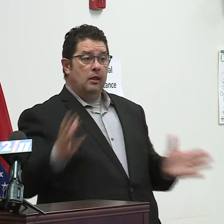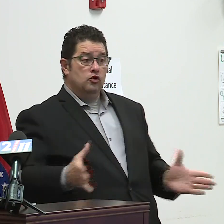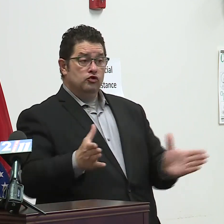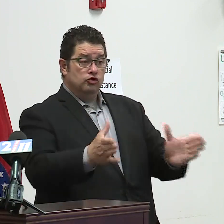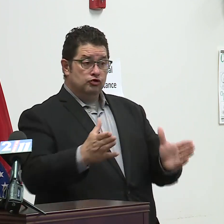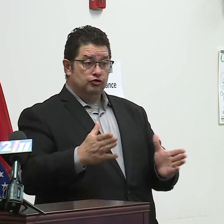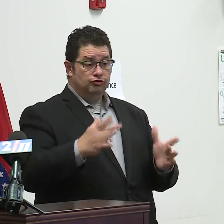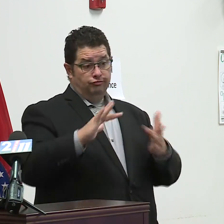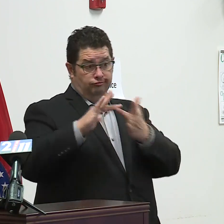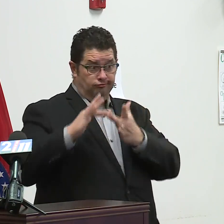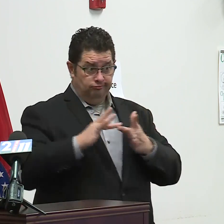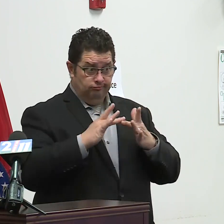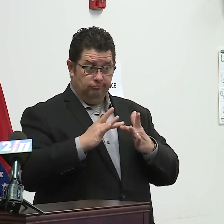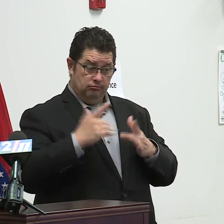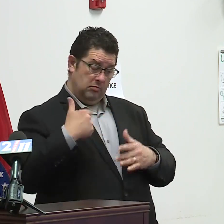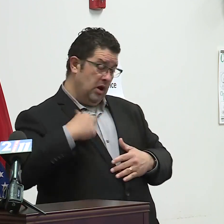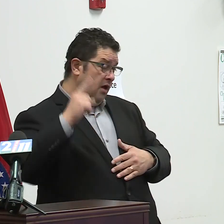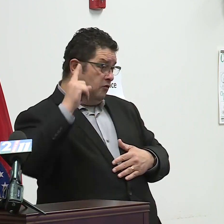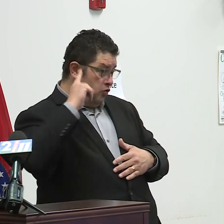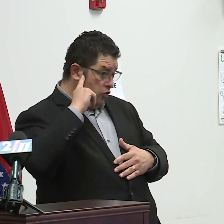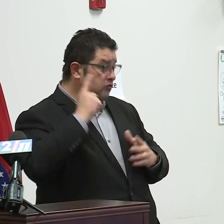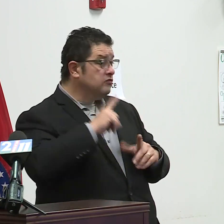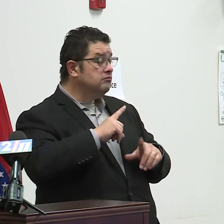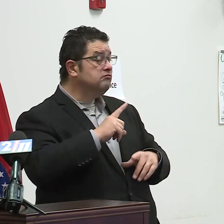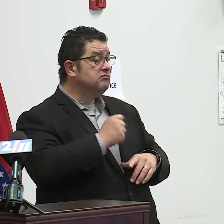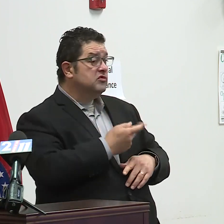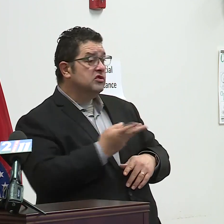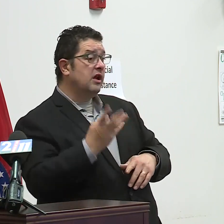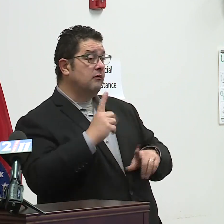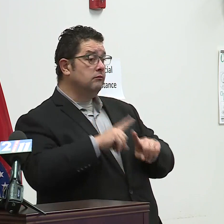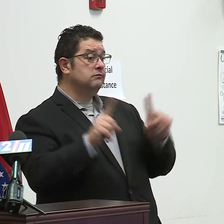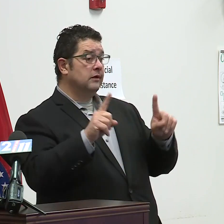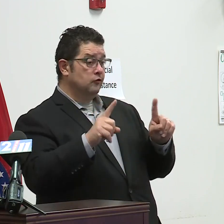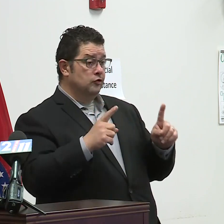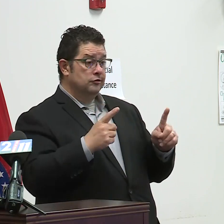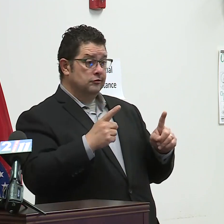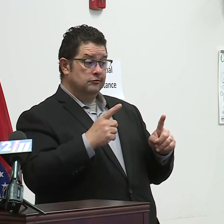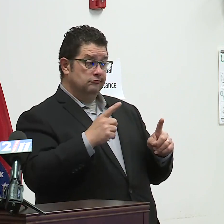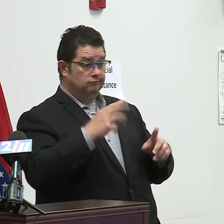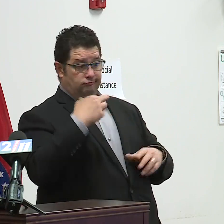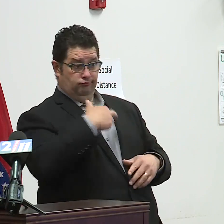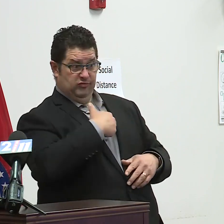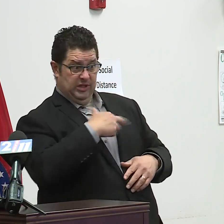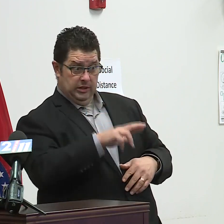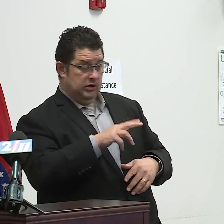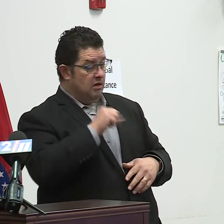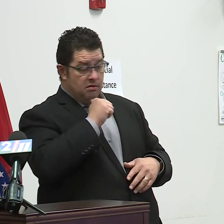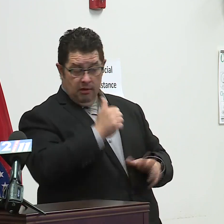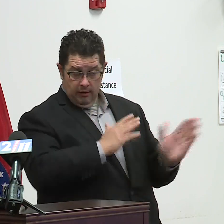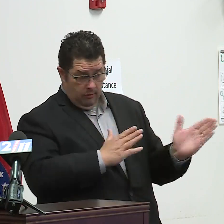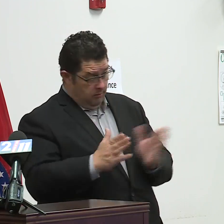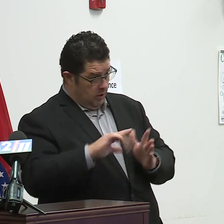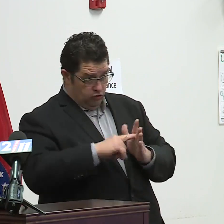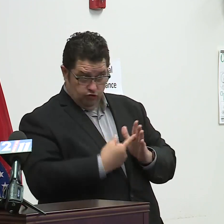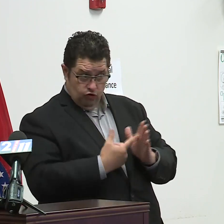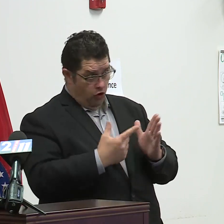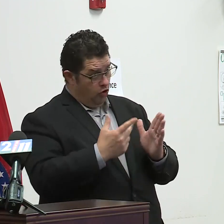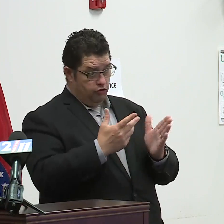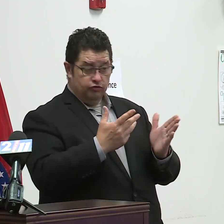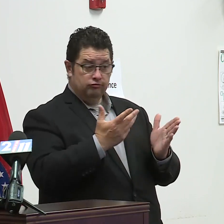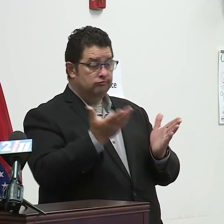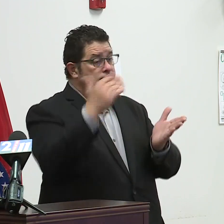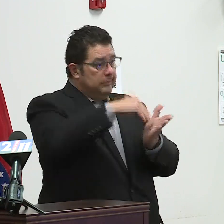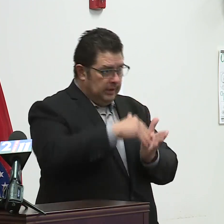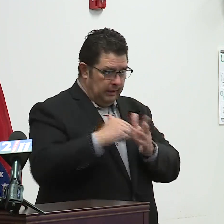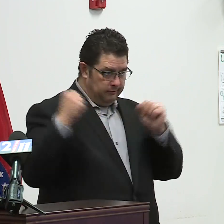from several different faiths that they do not intend to start services until the middle of June and will